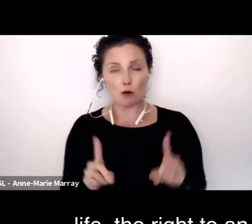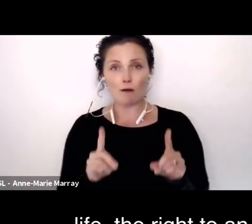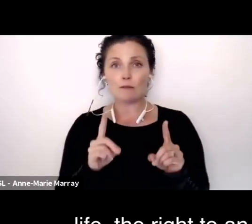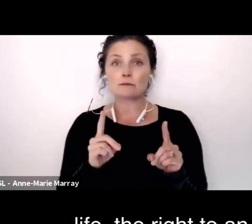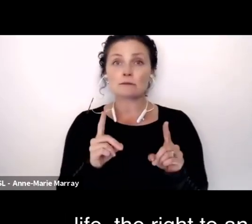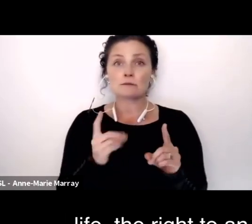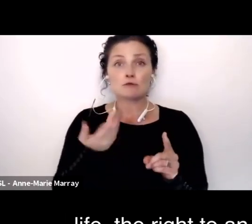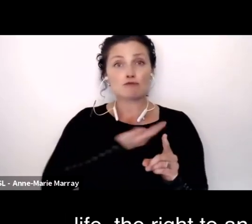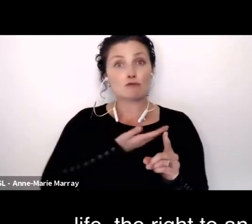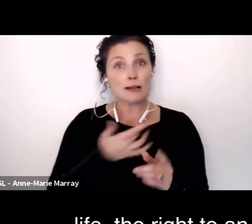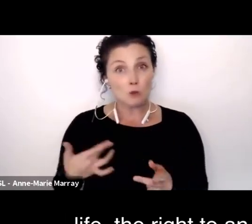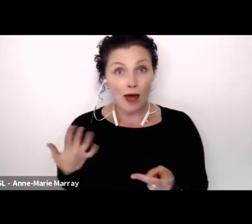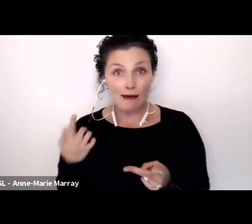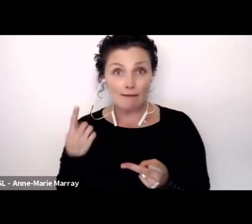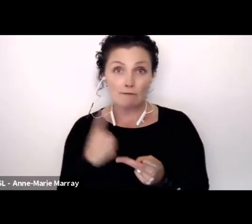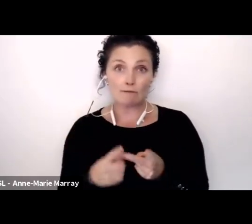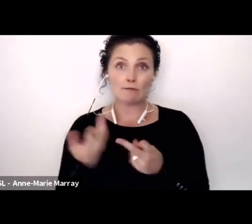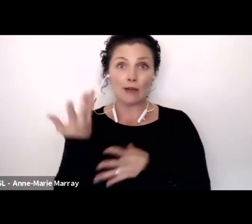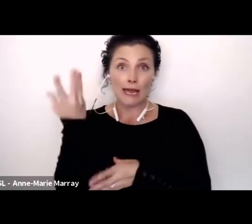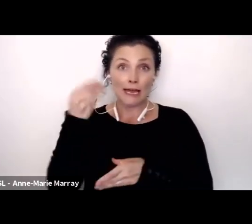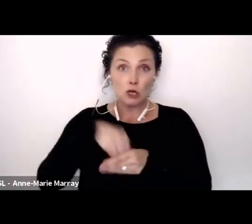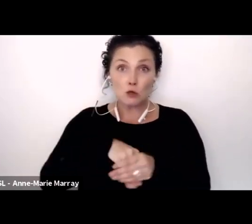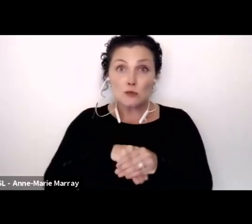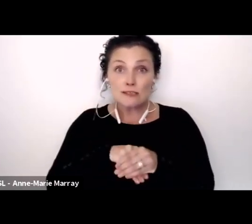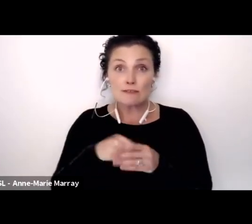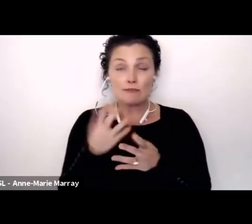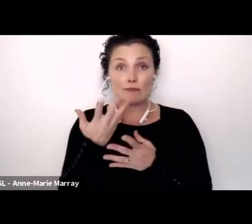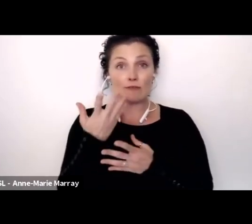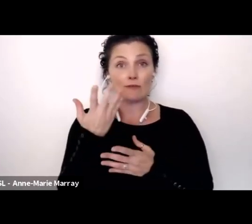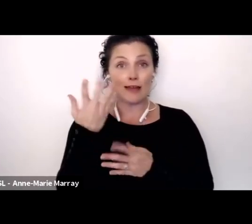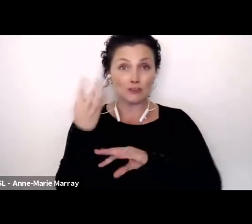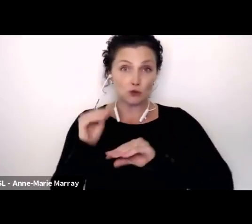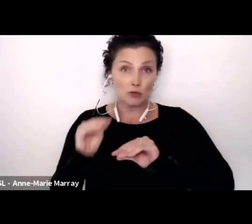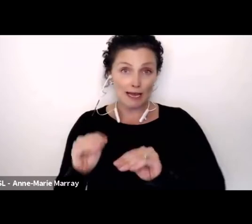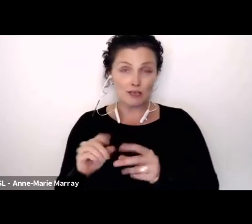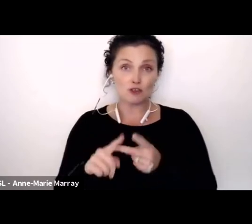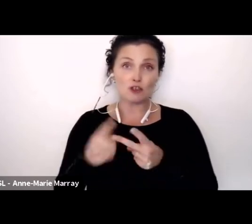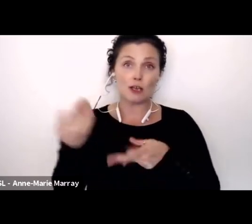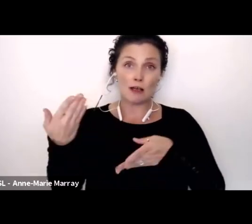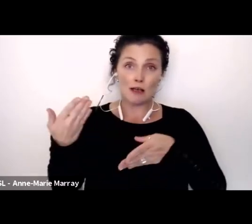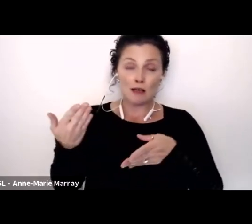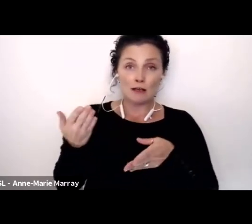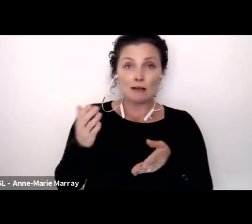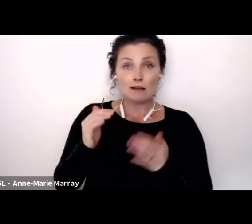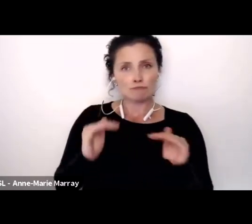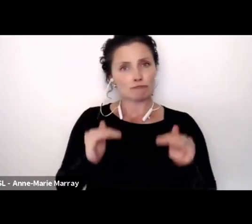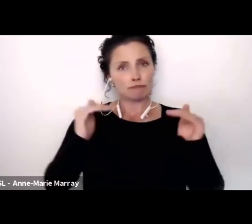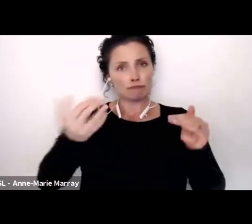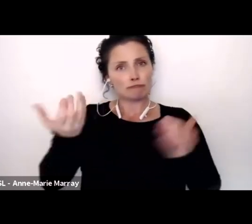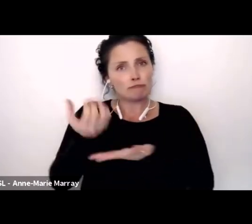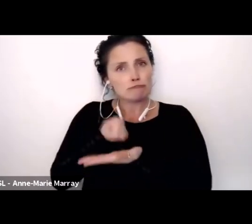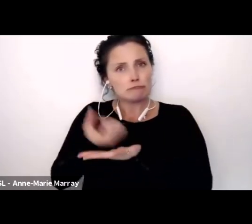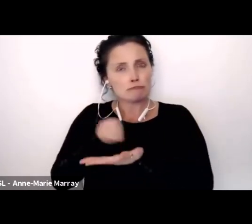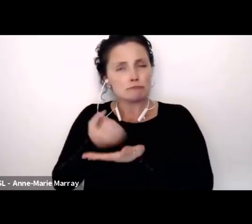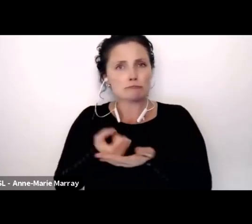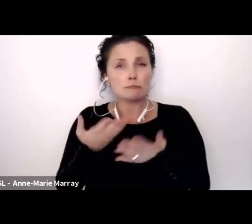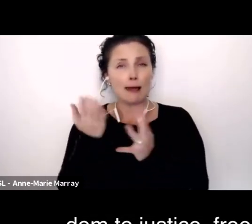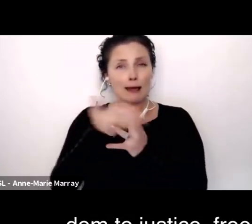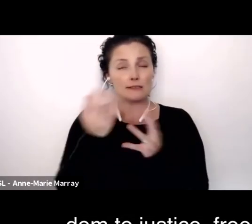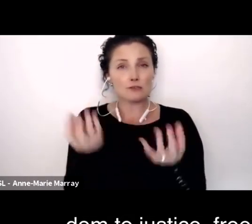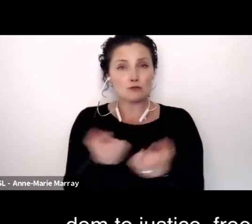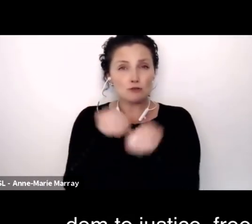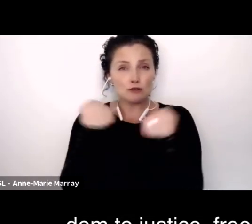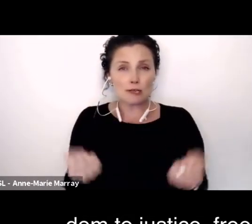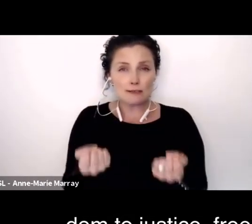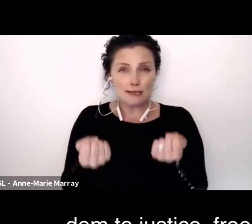to an education that's inclusive, the right to independent living, employment an adequate standard of living, access to justice, freedom of jur